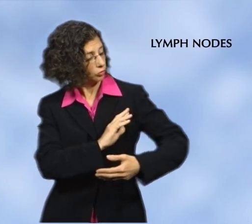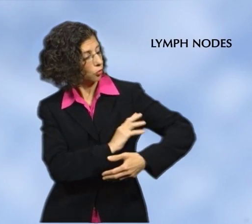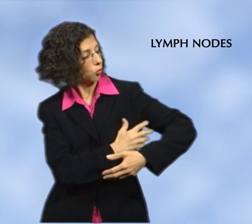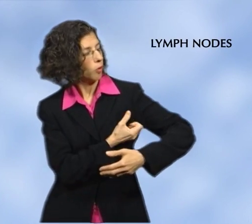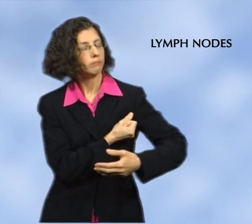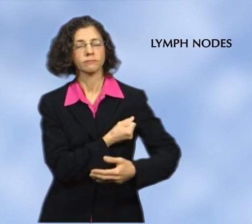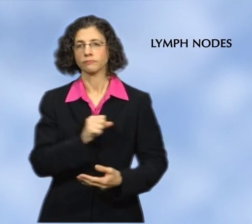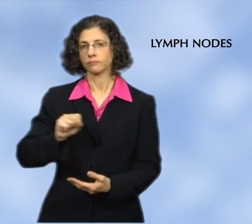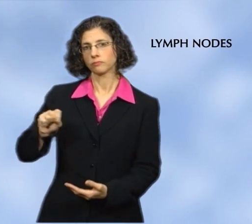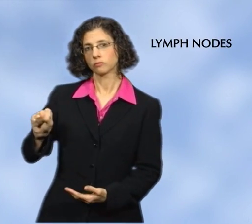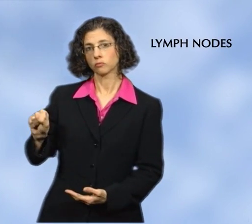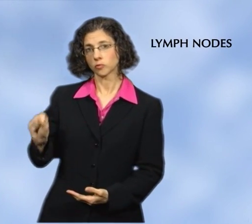nodes.